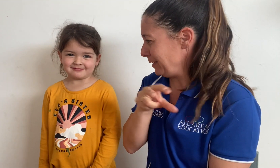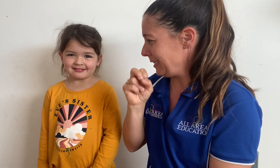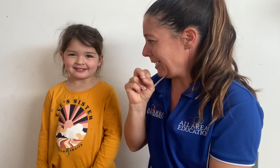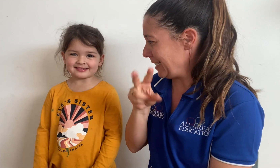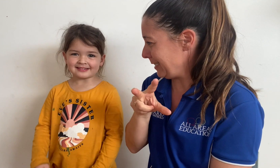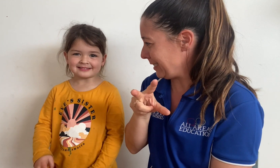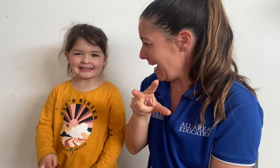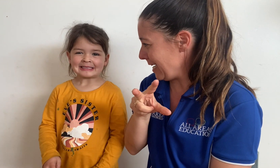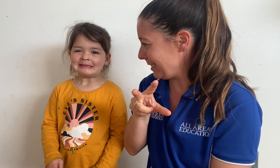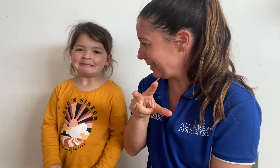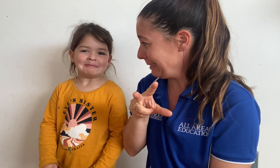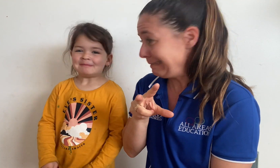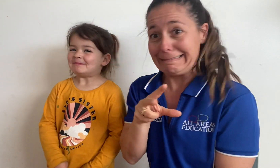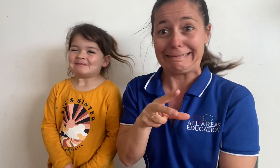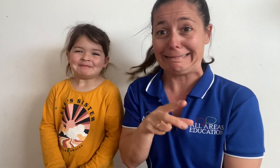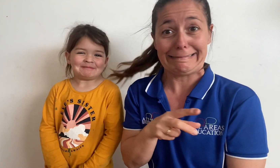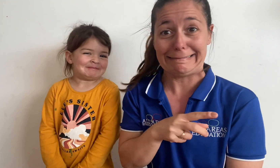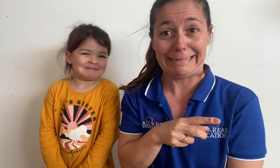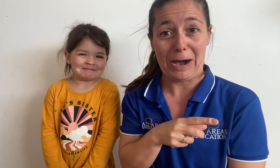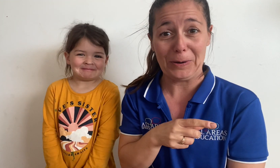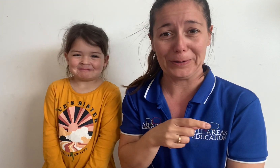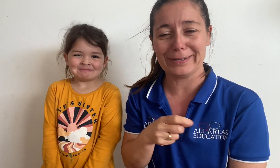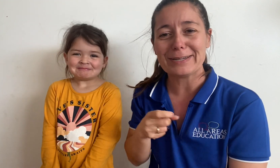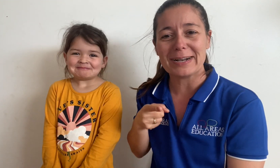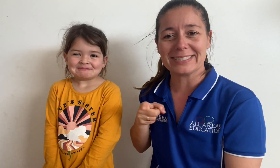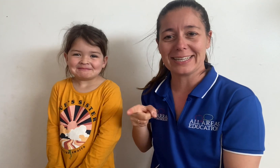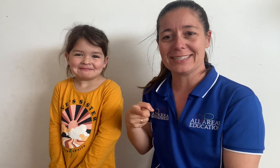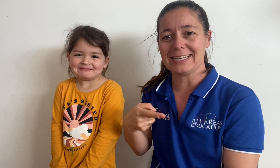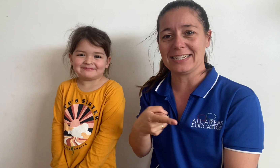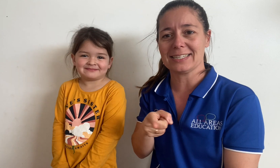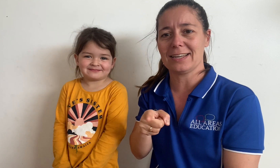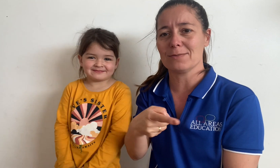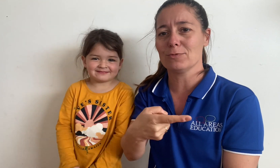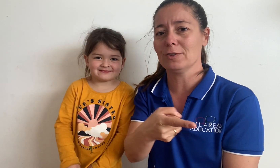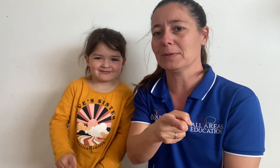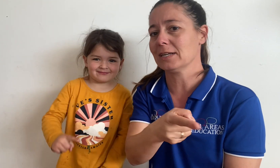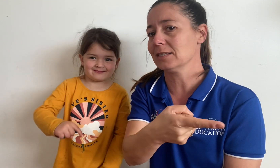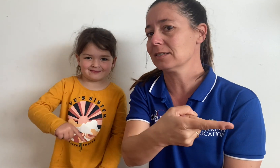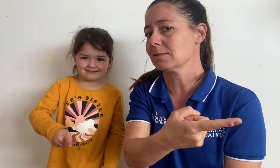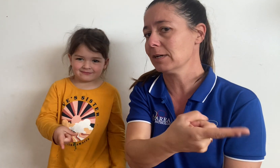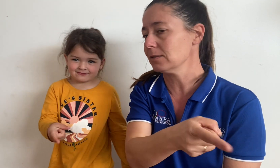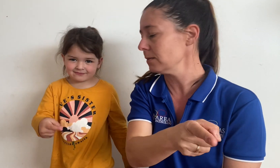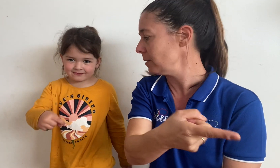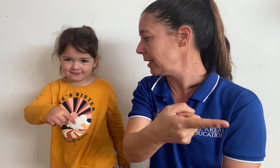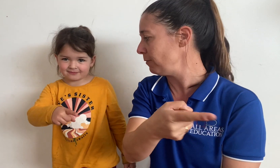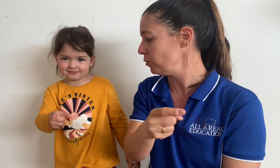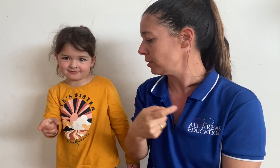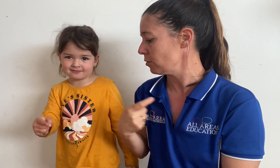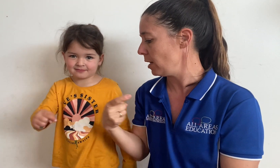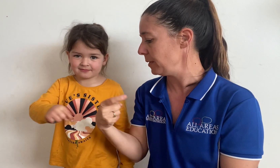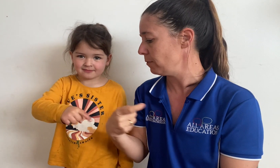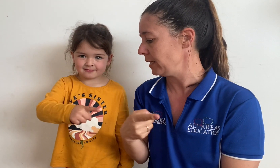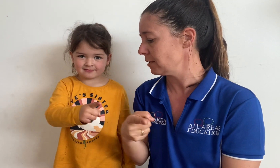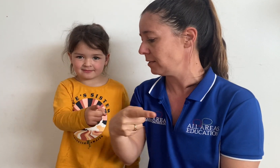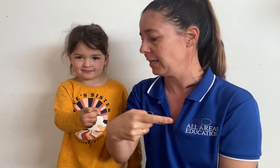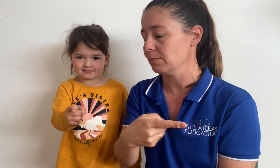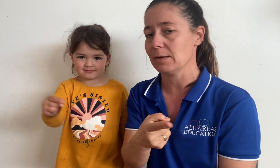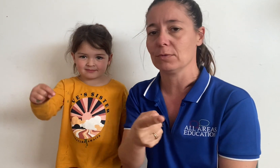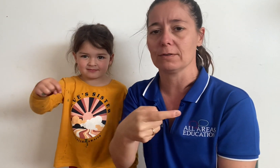we seen any snakes no you might see snake done like the movement like this as well like if you're describing the way a snake might move